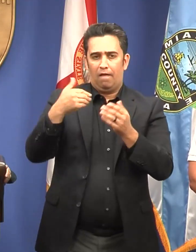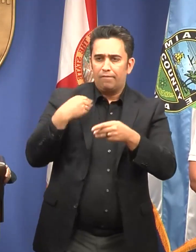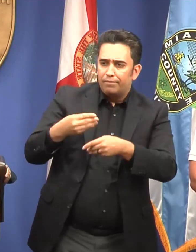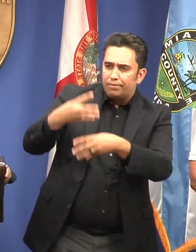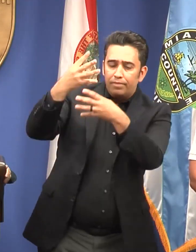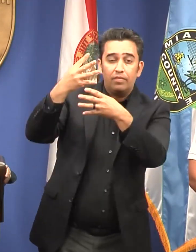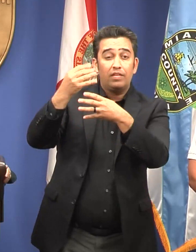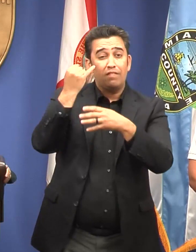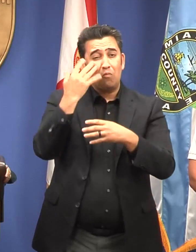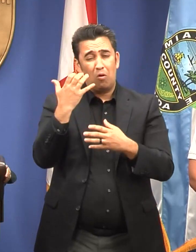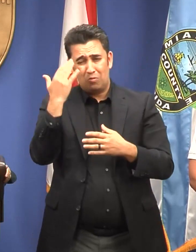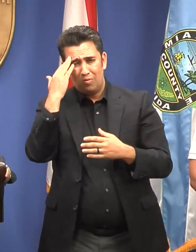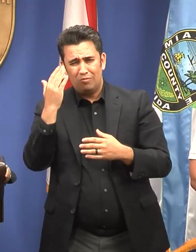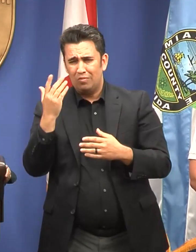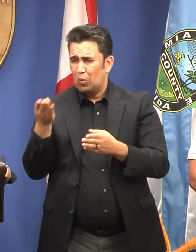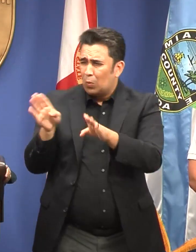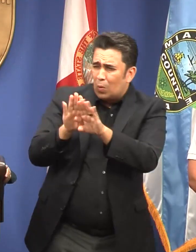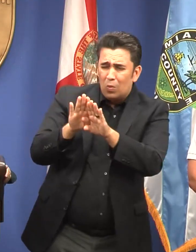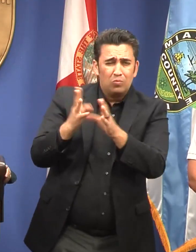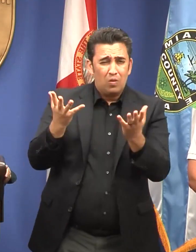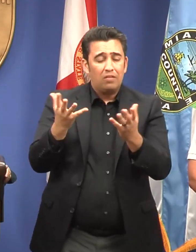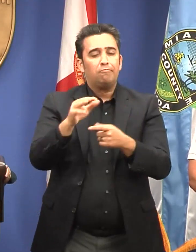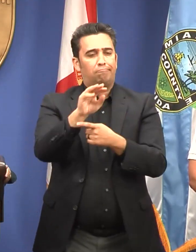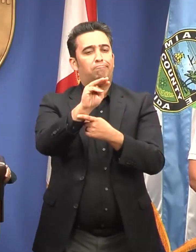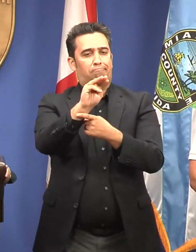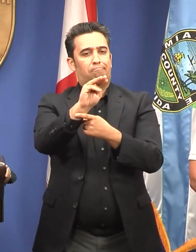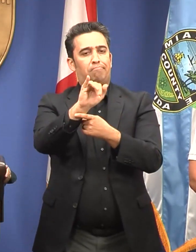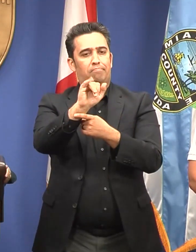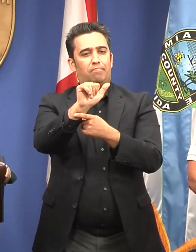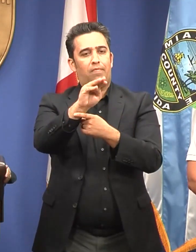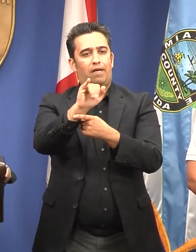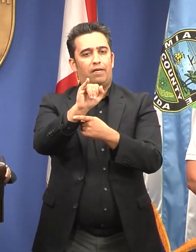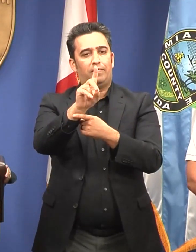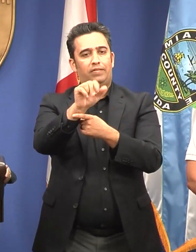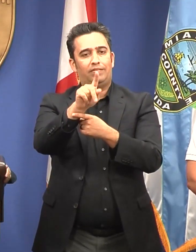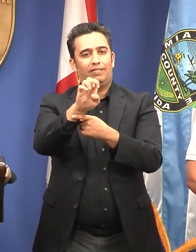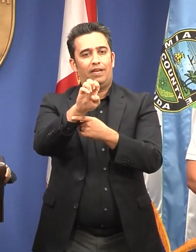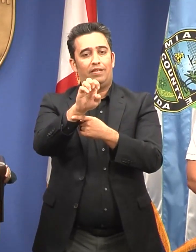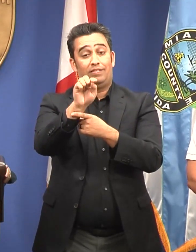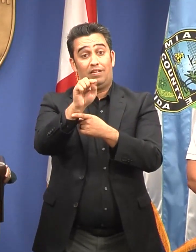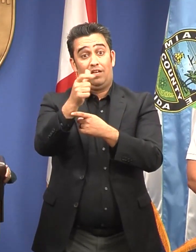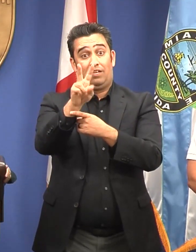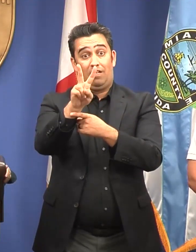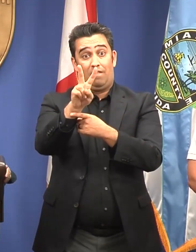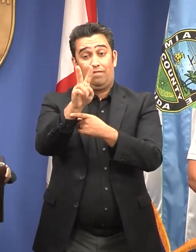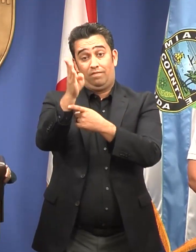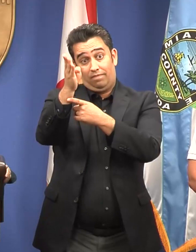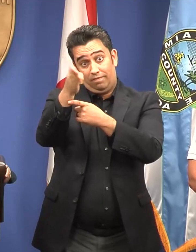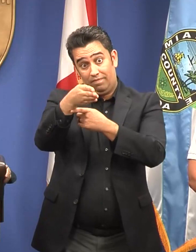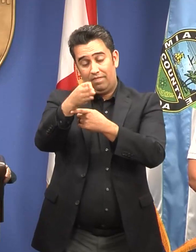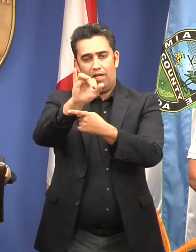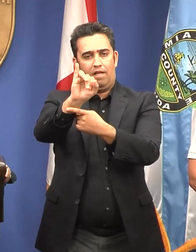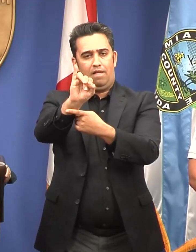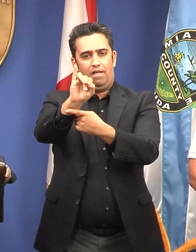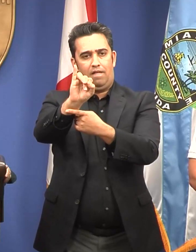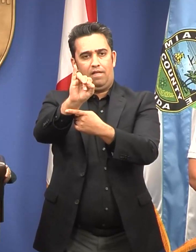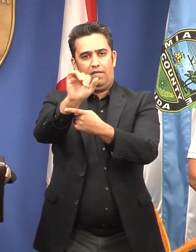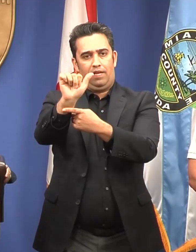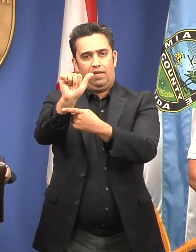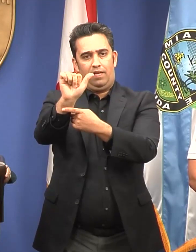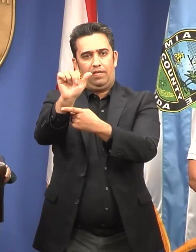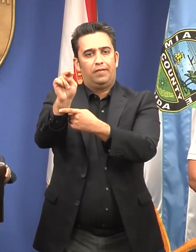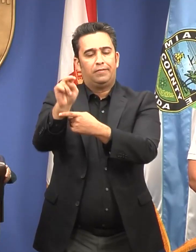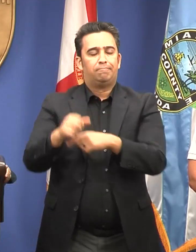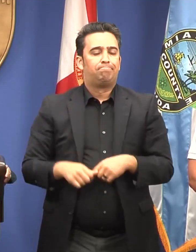closures, please consult our website at miamidade.gov slash Ian, I-A-N. We're seeing some power